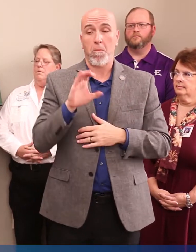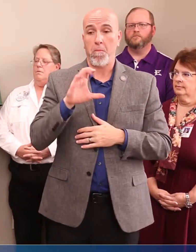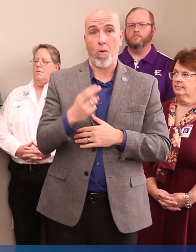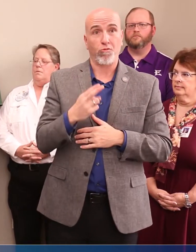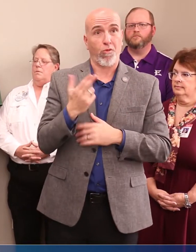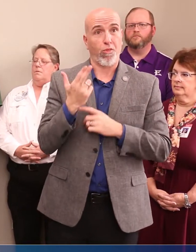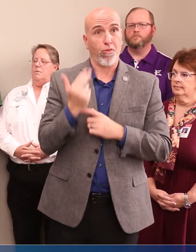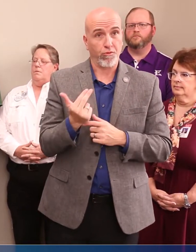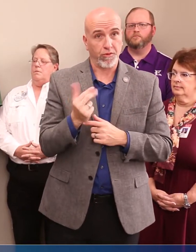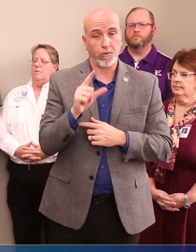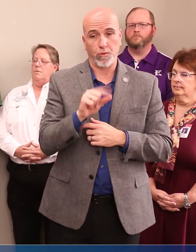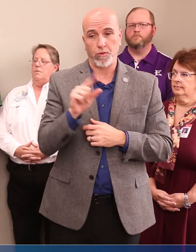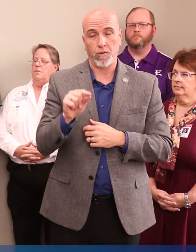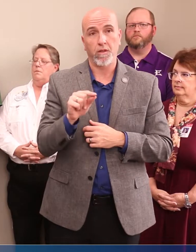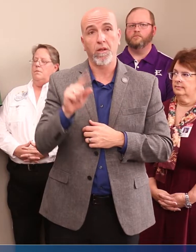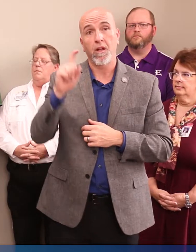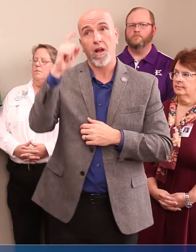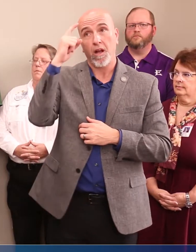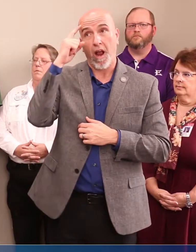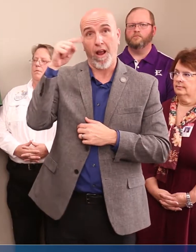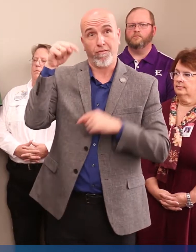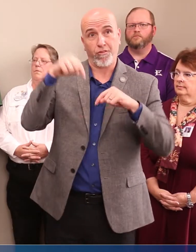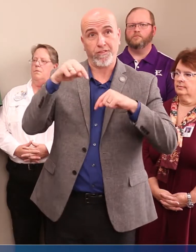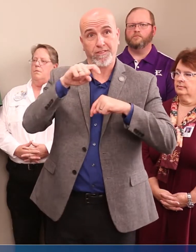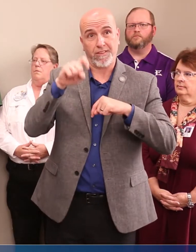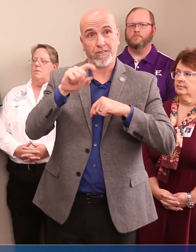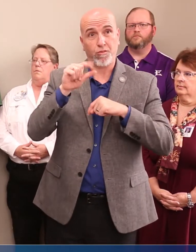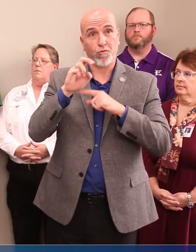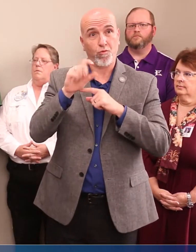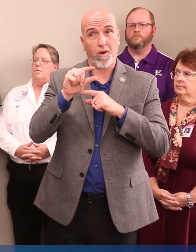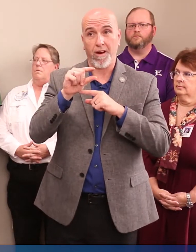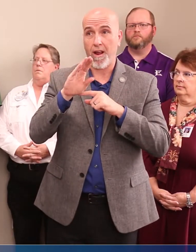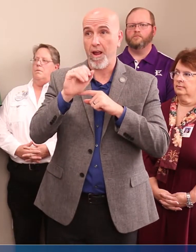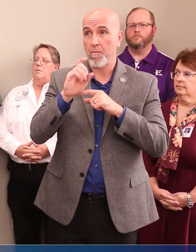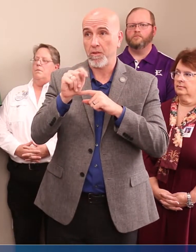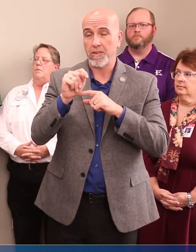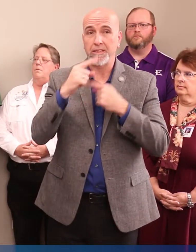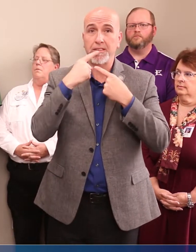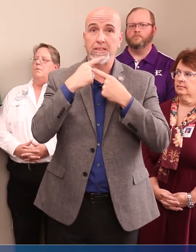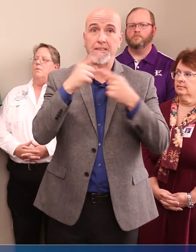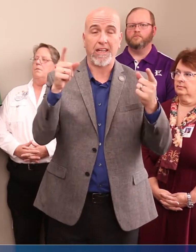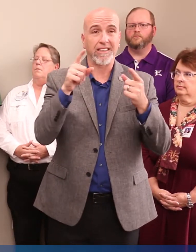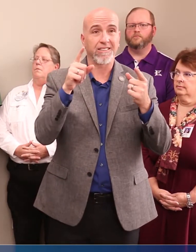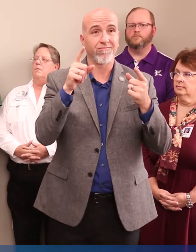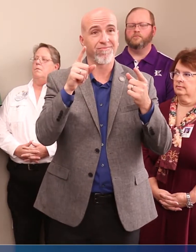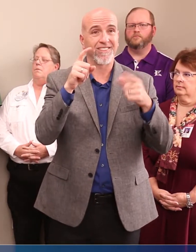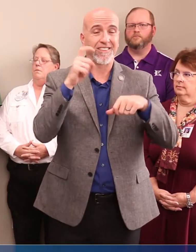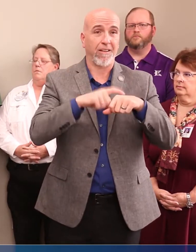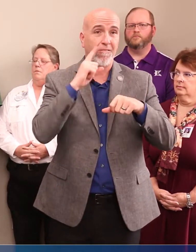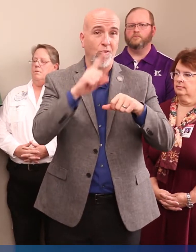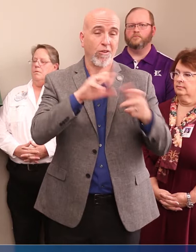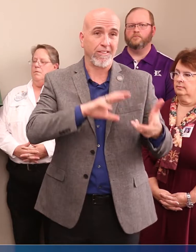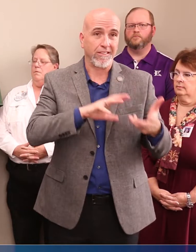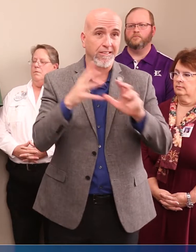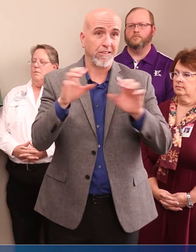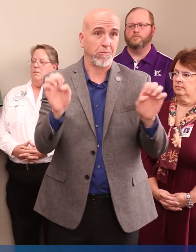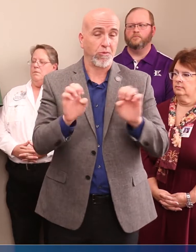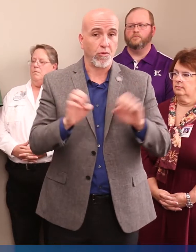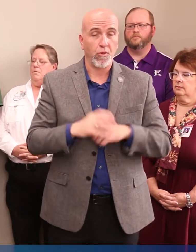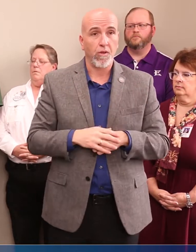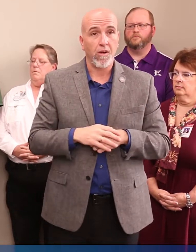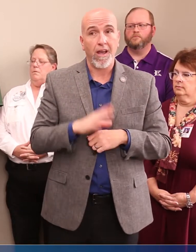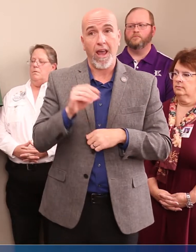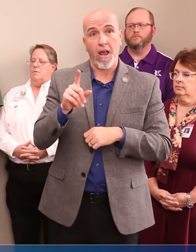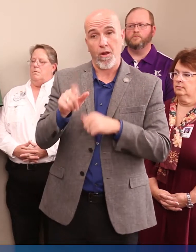2020, Governor Greg Abbott declared a state of disaster in Texas due to this virus. Whereas